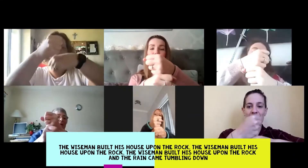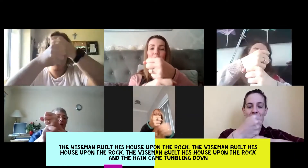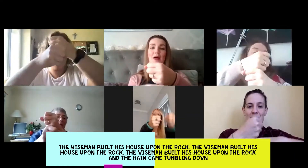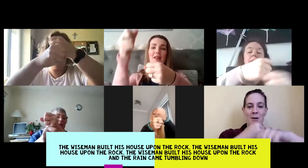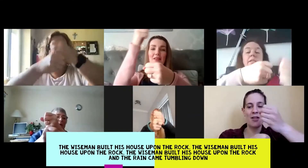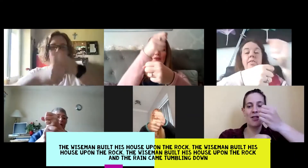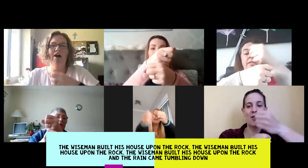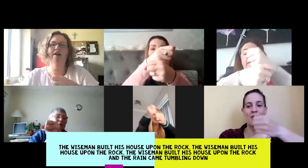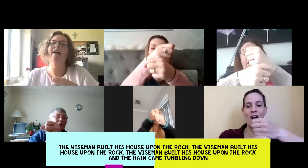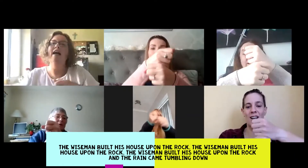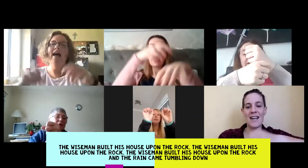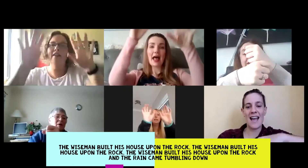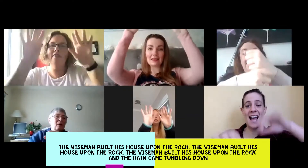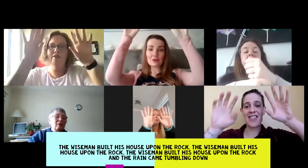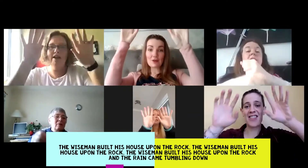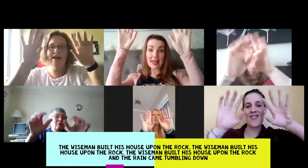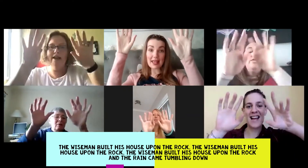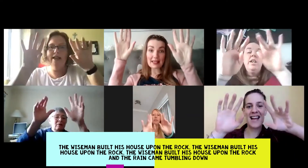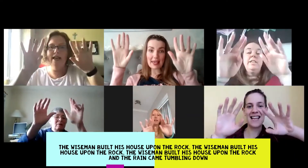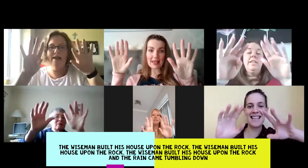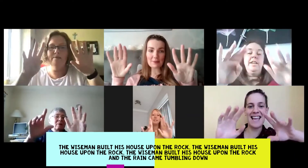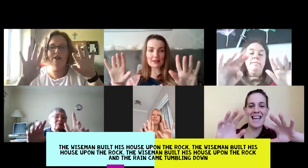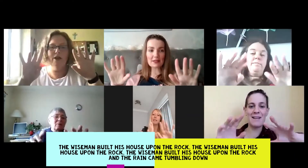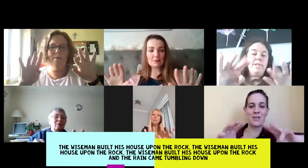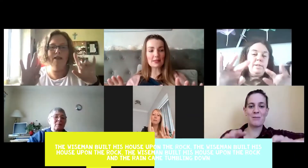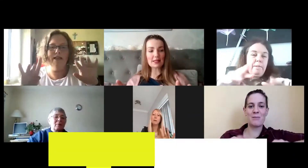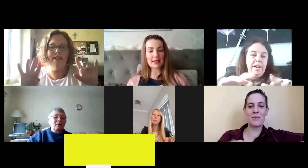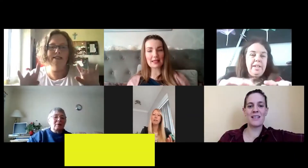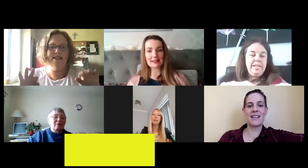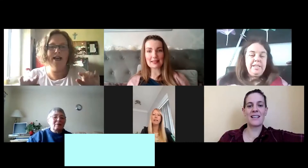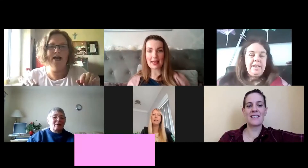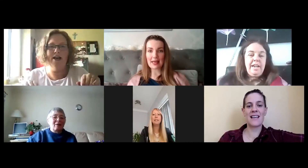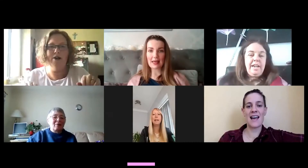house upon the rock And the rain came down